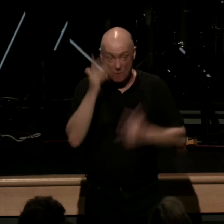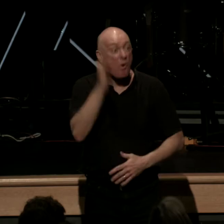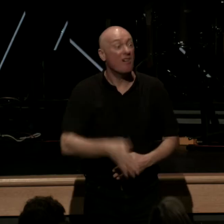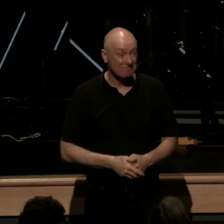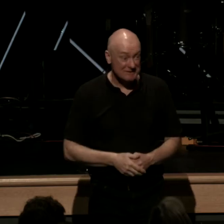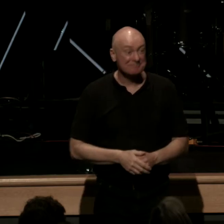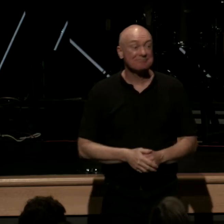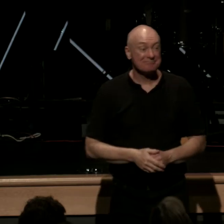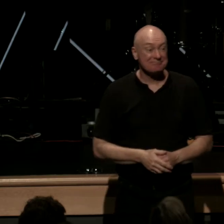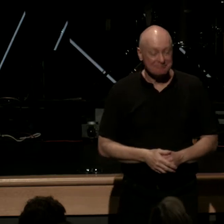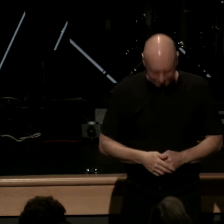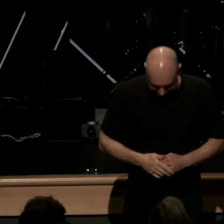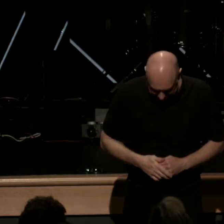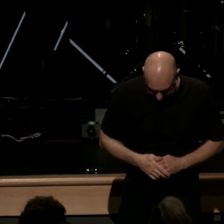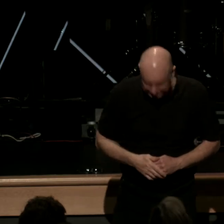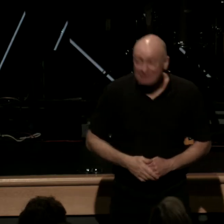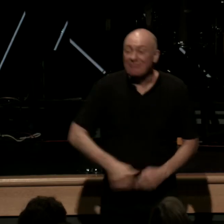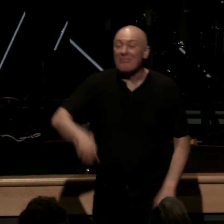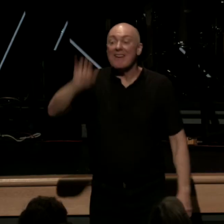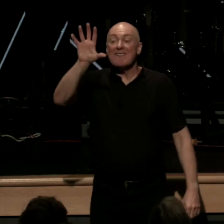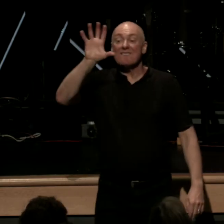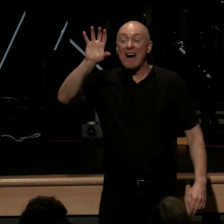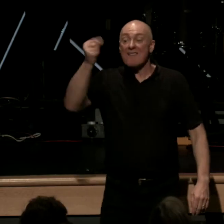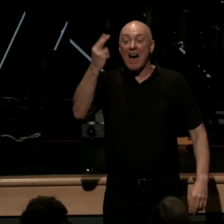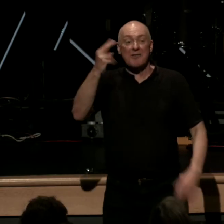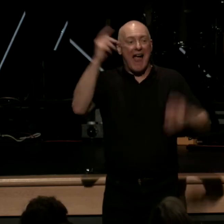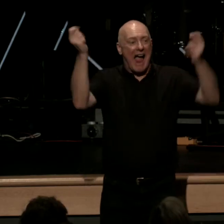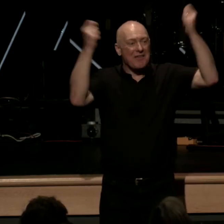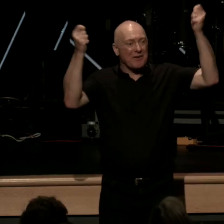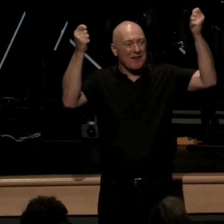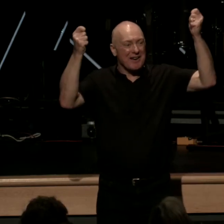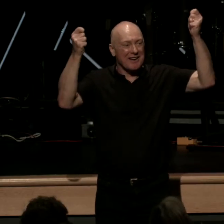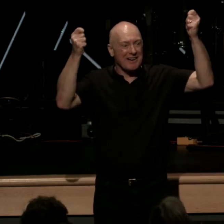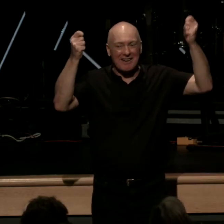on this 500th anniversary of Reformation Day and Reformation Day weekend